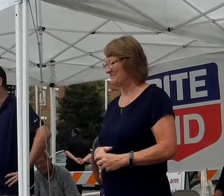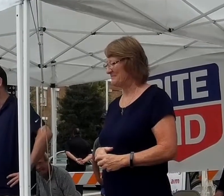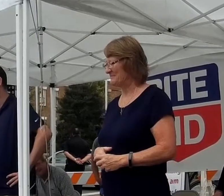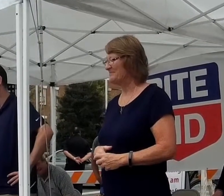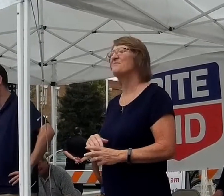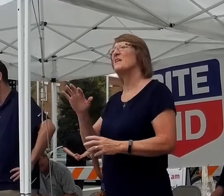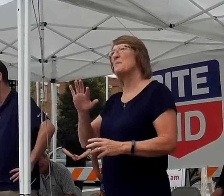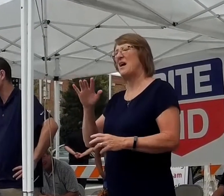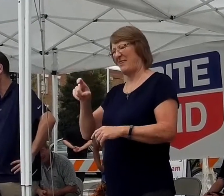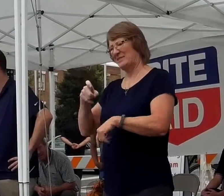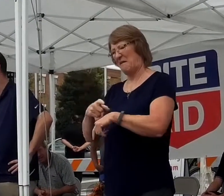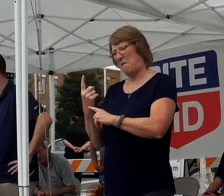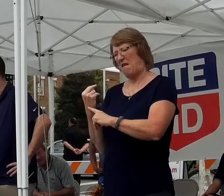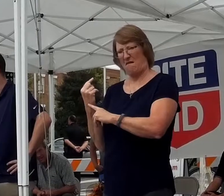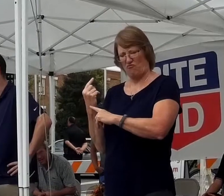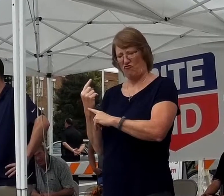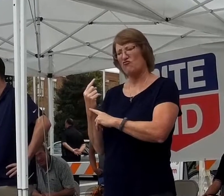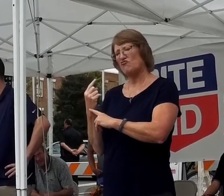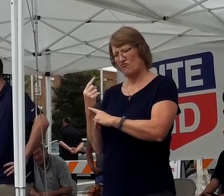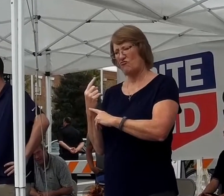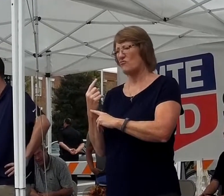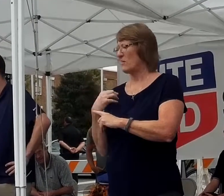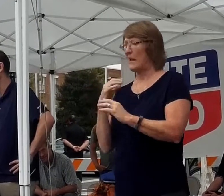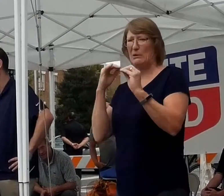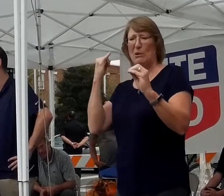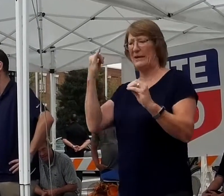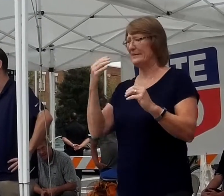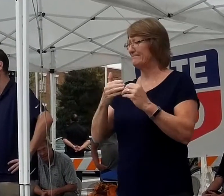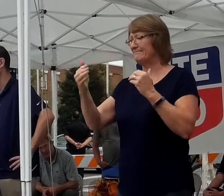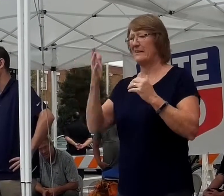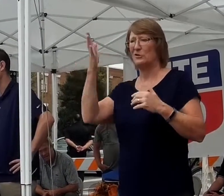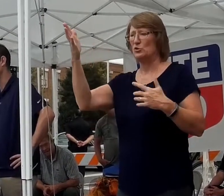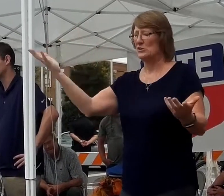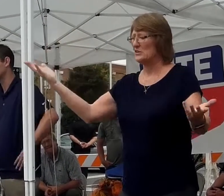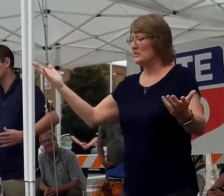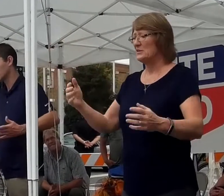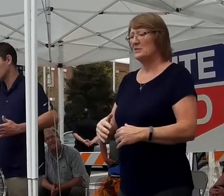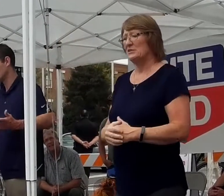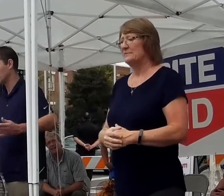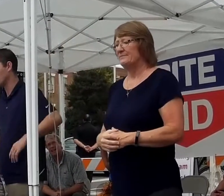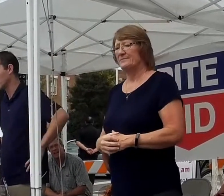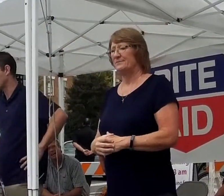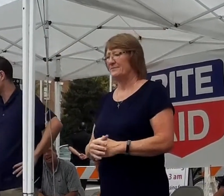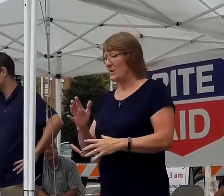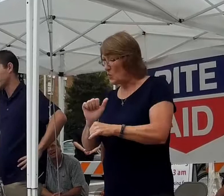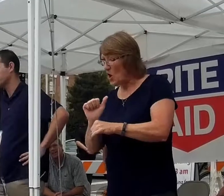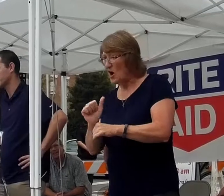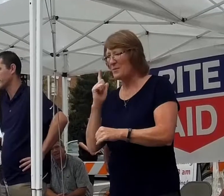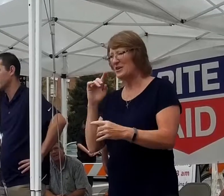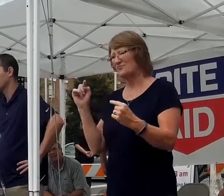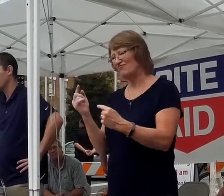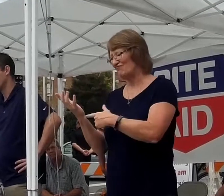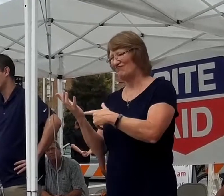So about this time last year that I had no idea what I was going to do with my life as far as work because of my